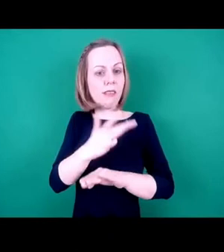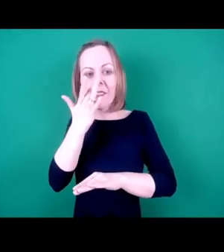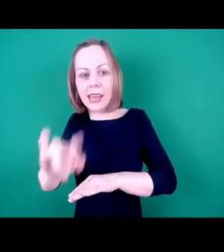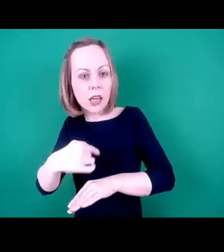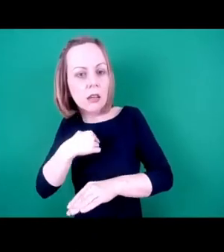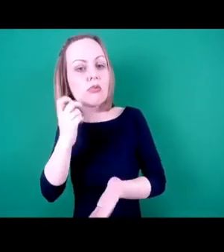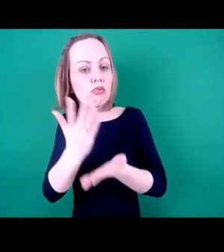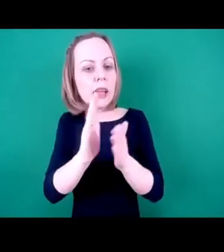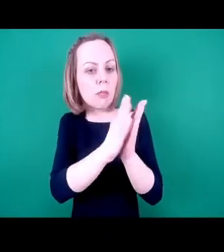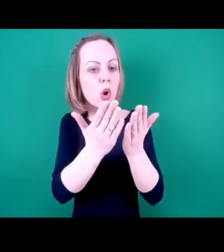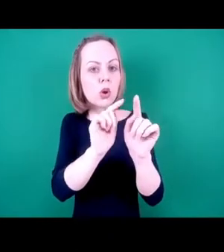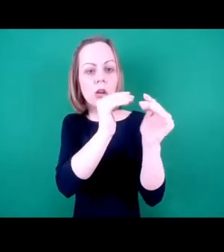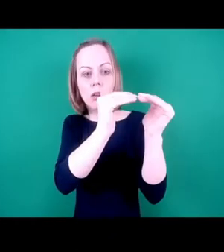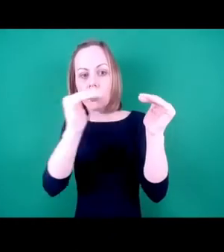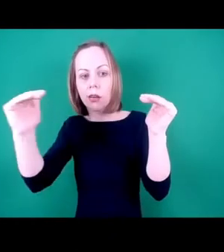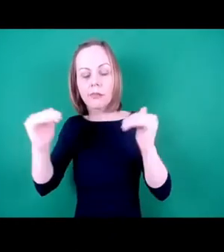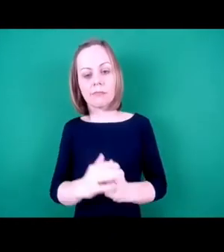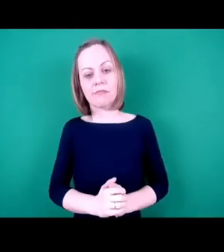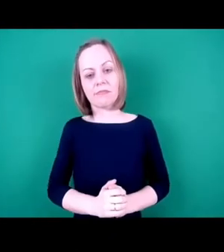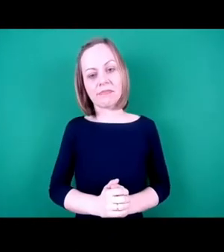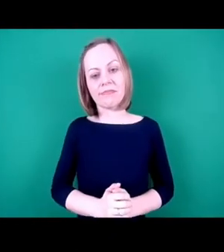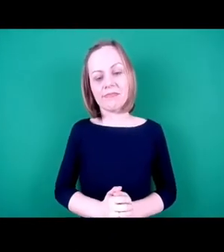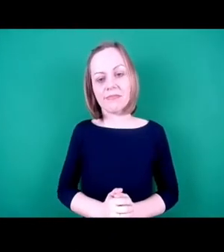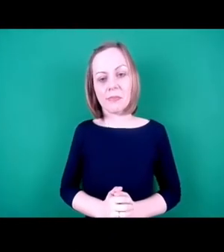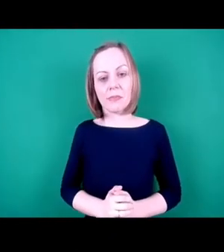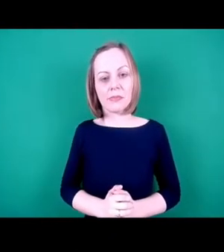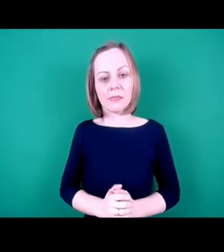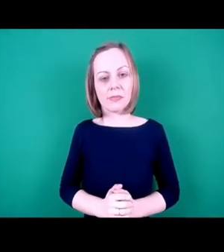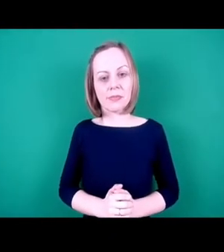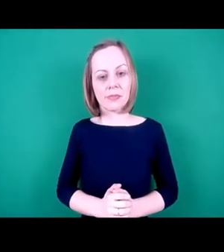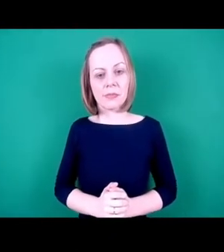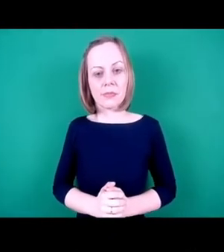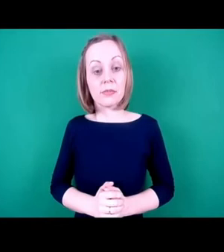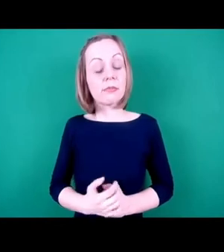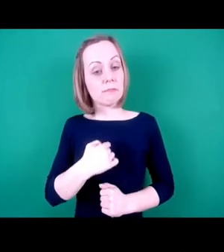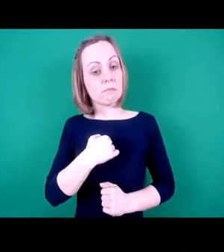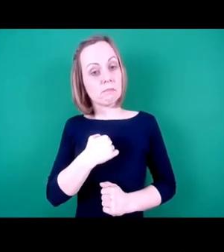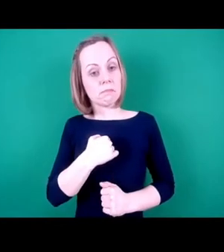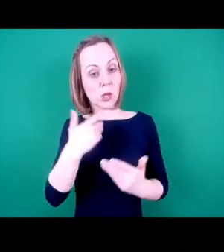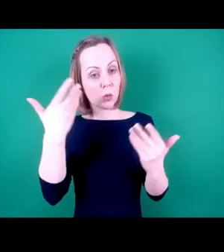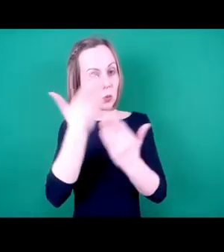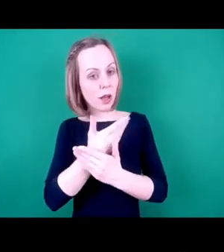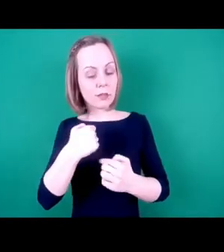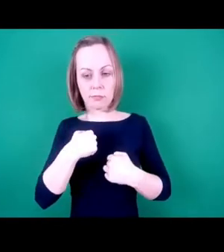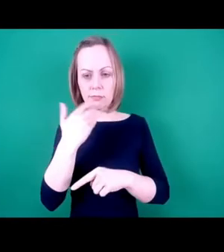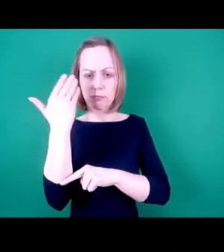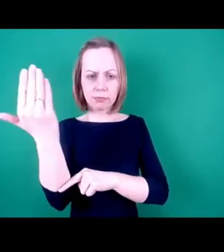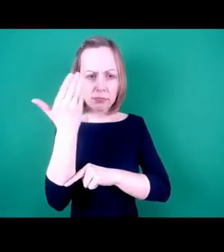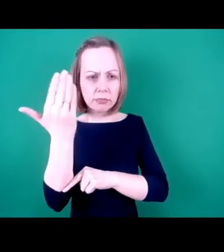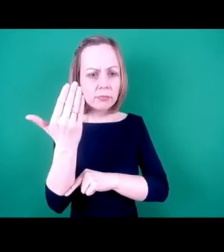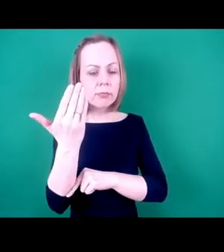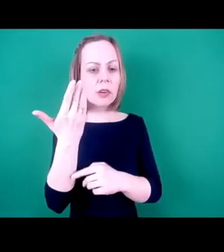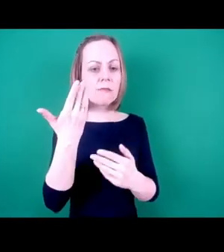I'm going to obviously speak this evening from the perspective of a funder.